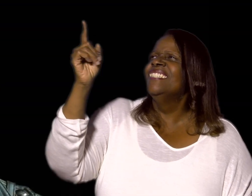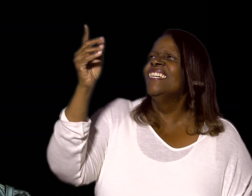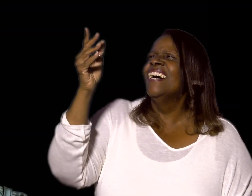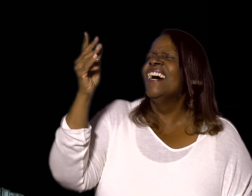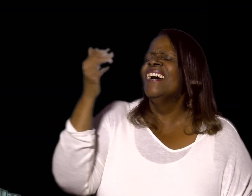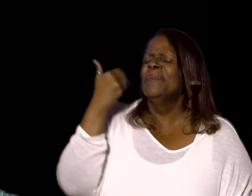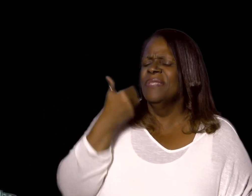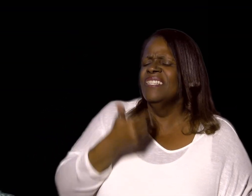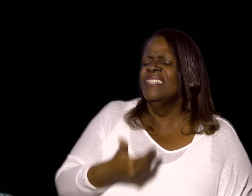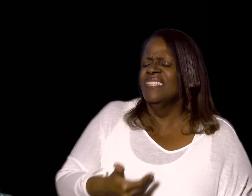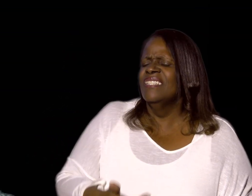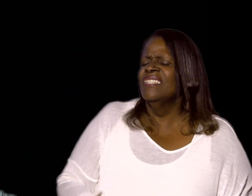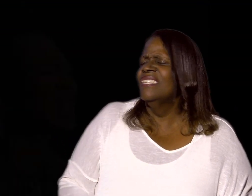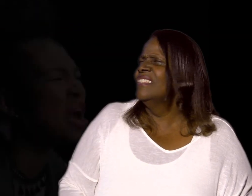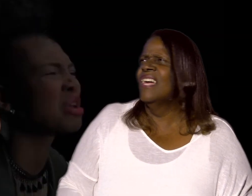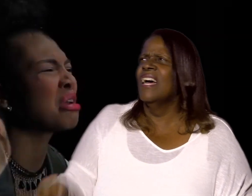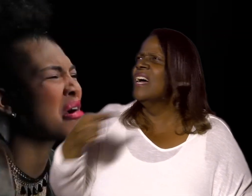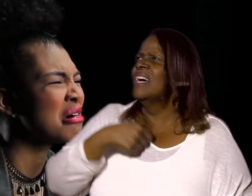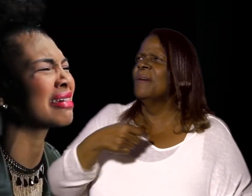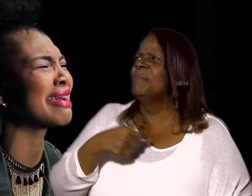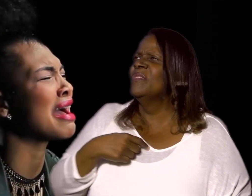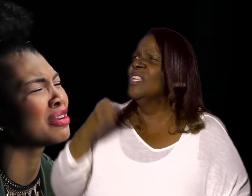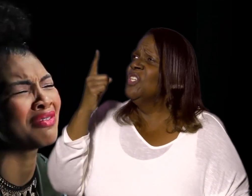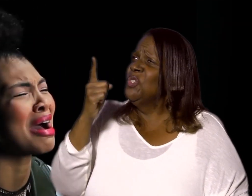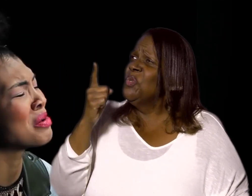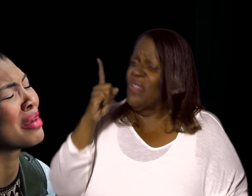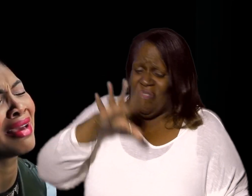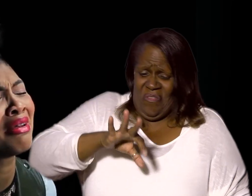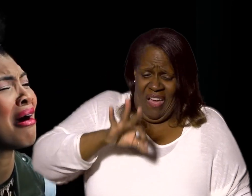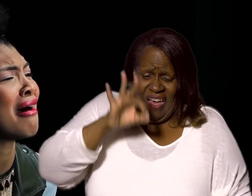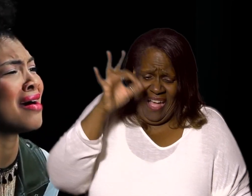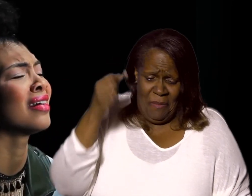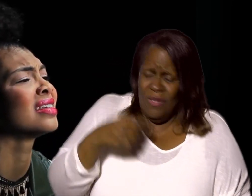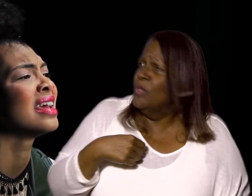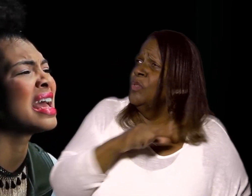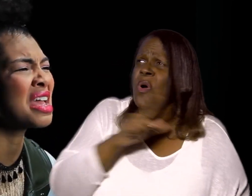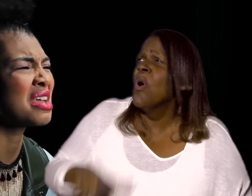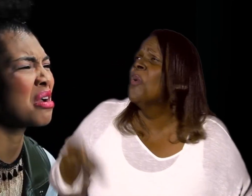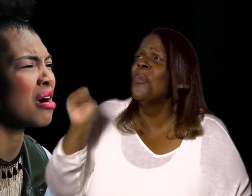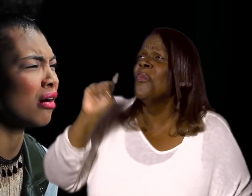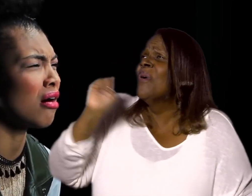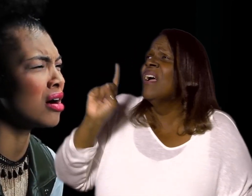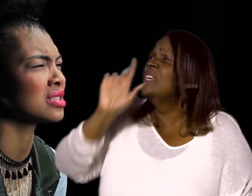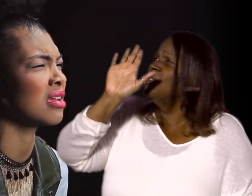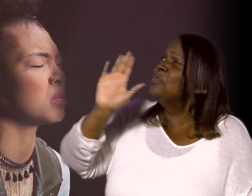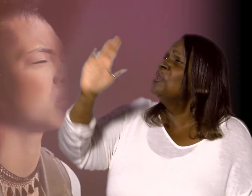I'll be the one You can find me, Lord In your temple